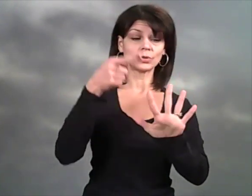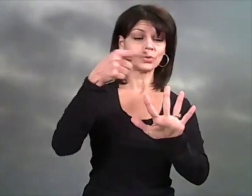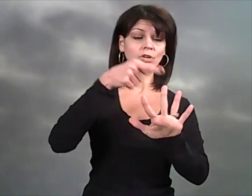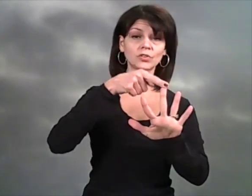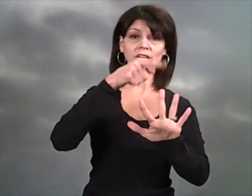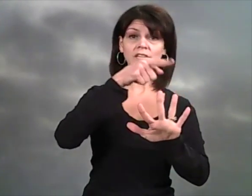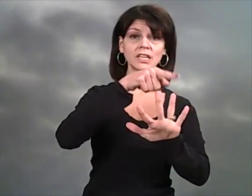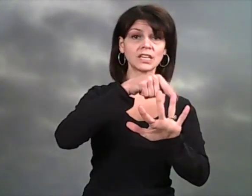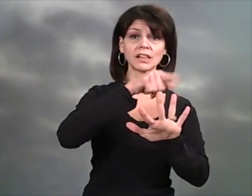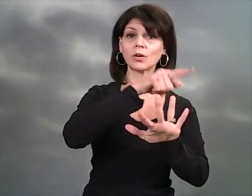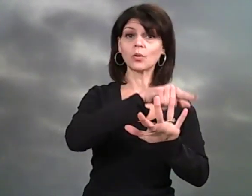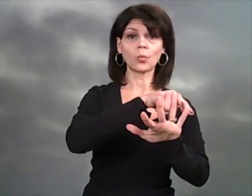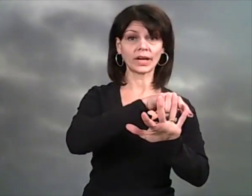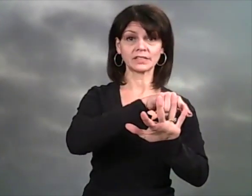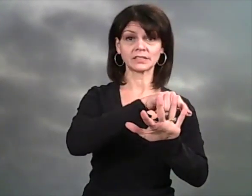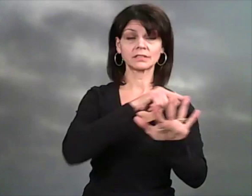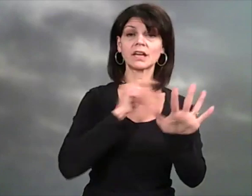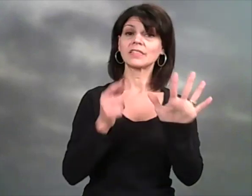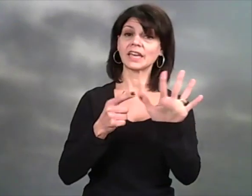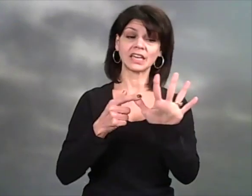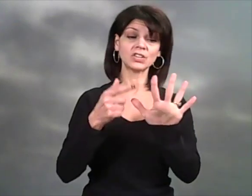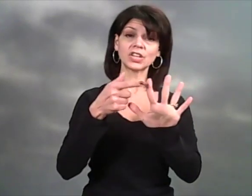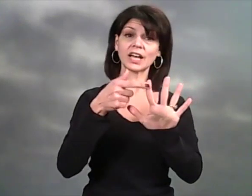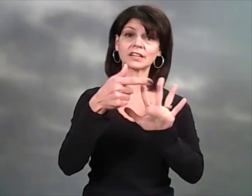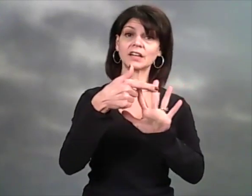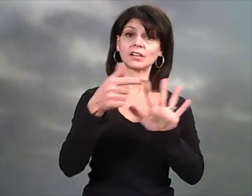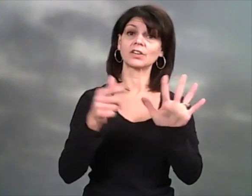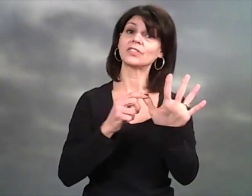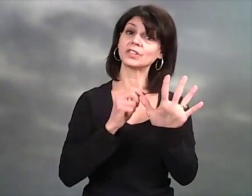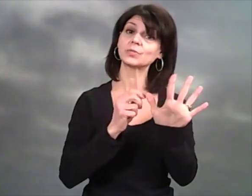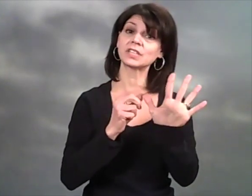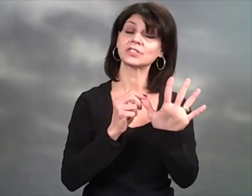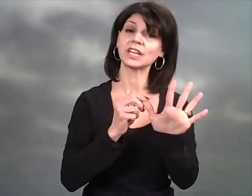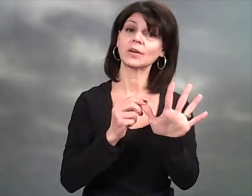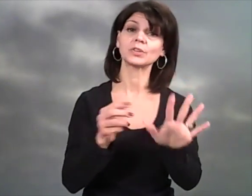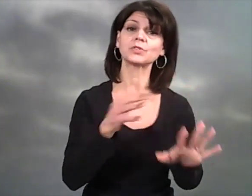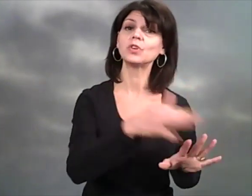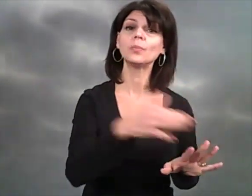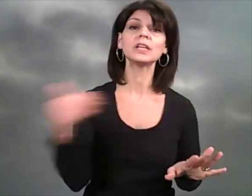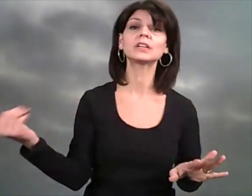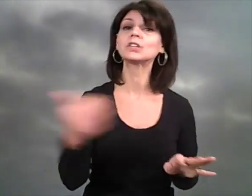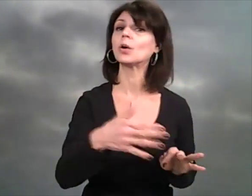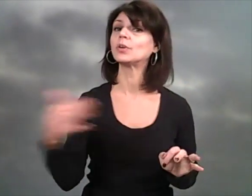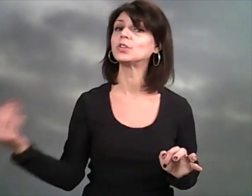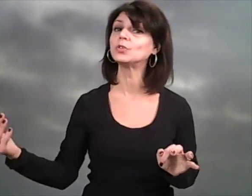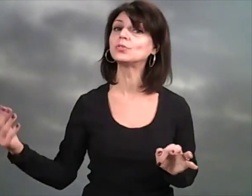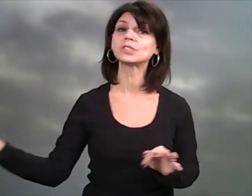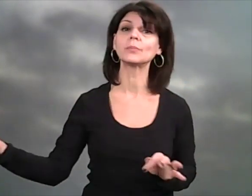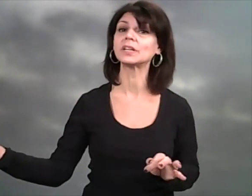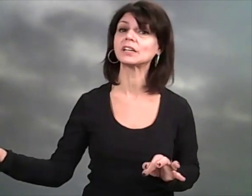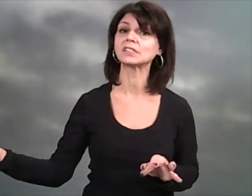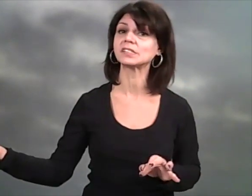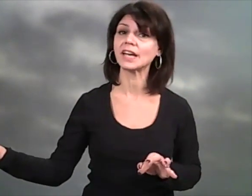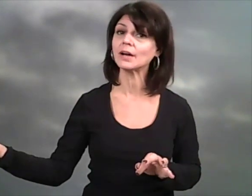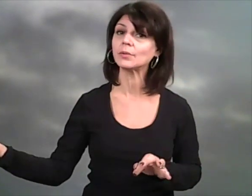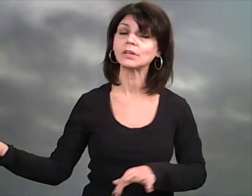blue, green, yellow, white. They each had a color. This was their towel. So, nobody could go and use somebody else's towel